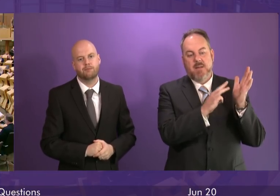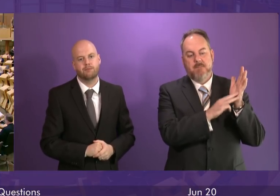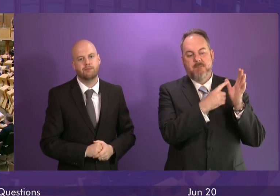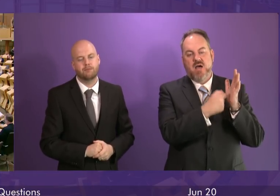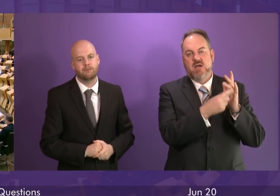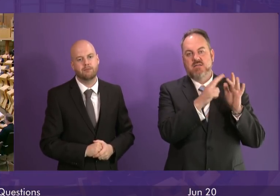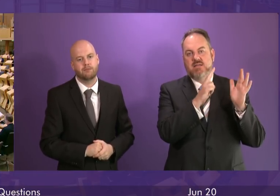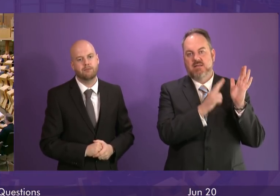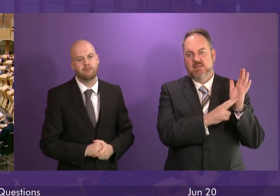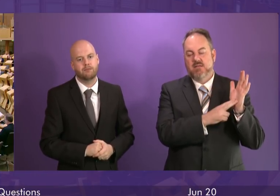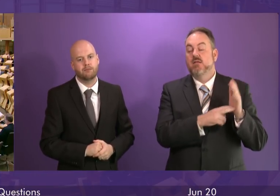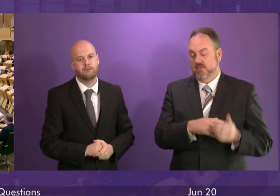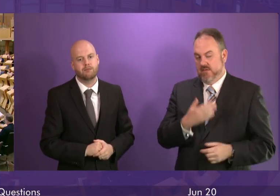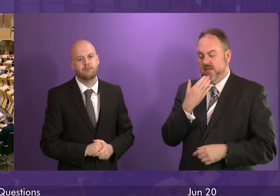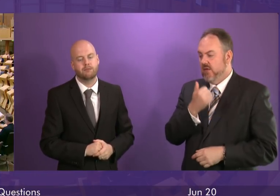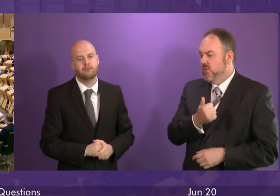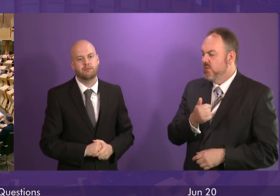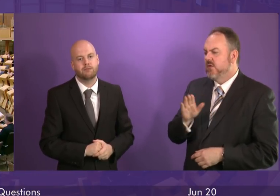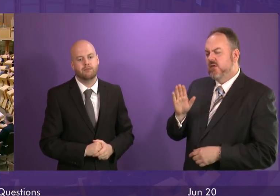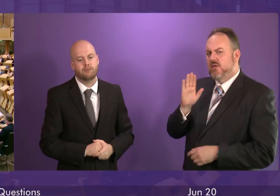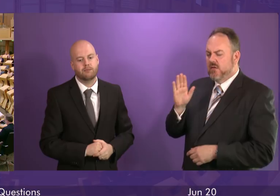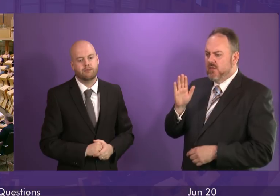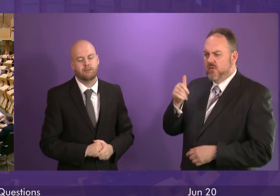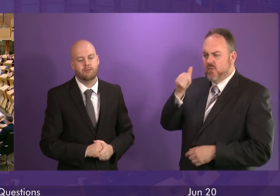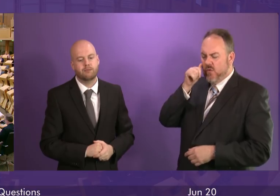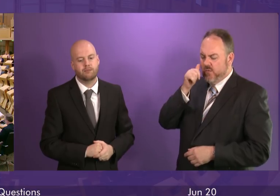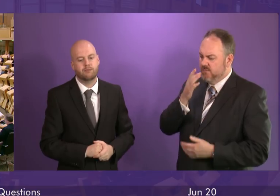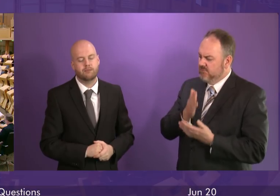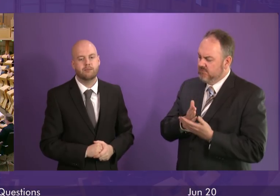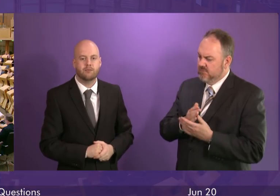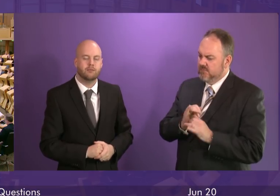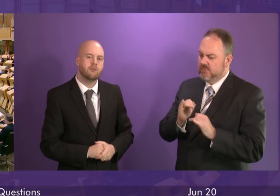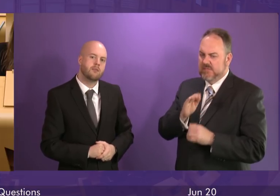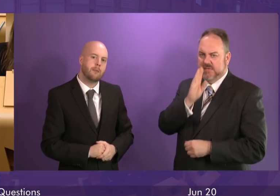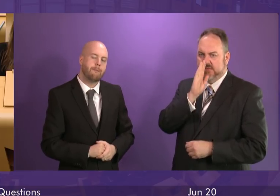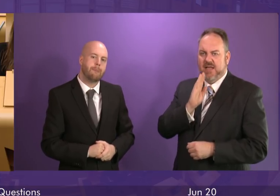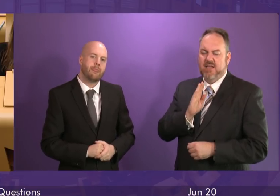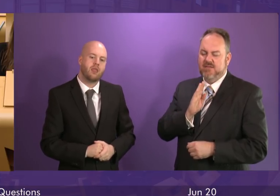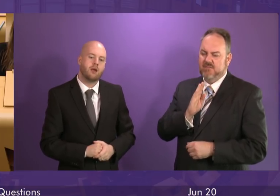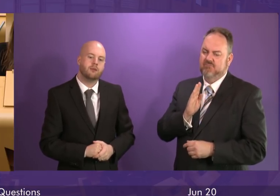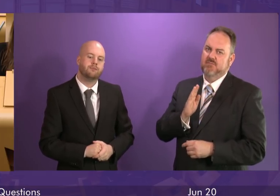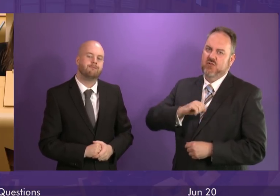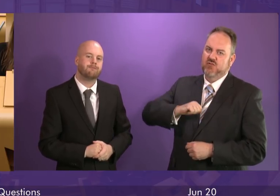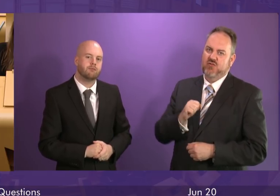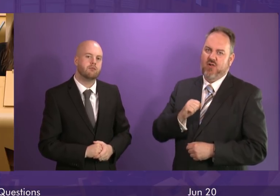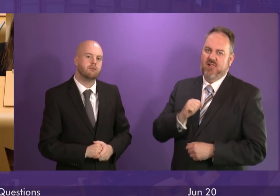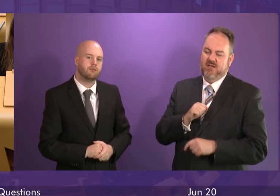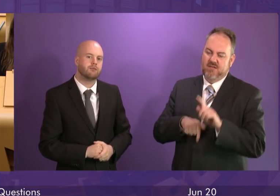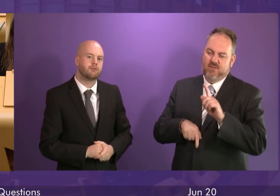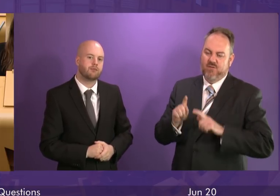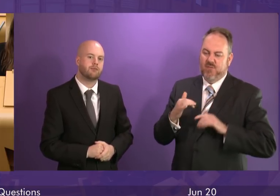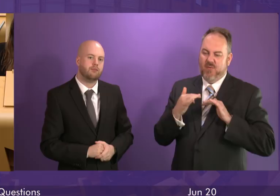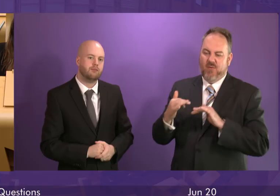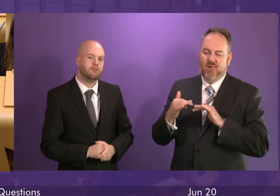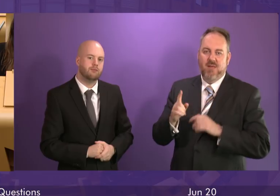The First Minister will share the heartbreak of many in this chamber who watched last night's Scotland match but my goodness